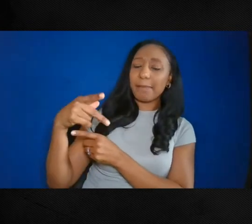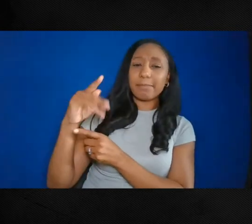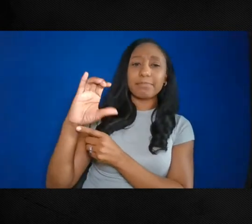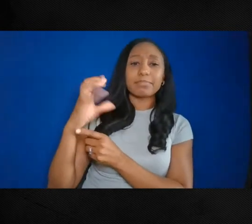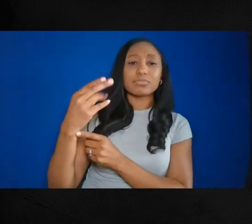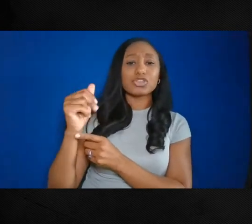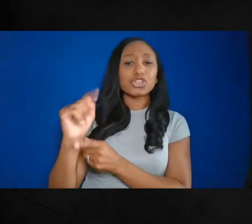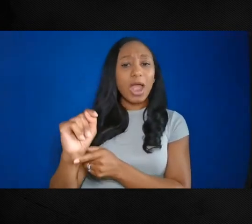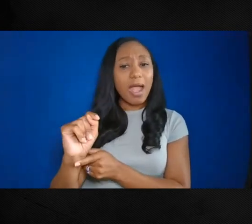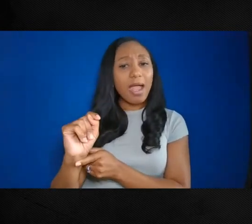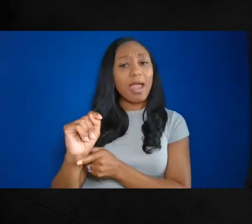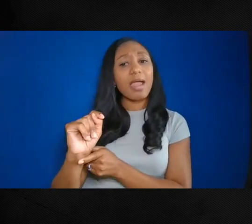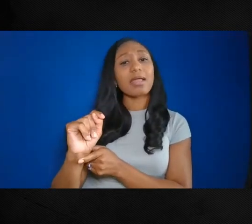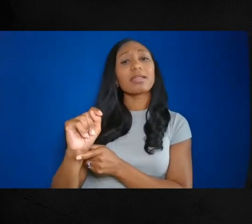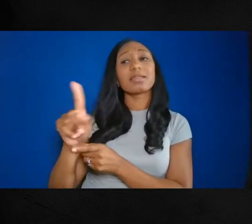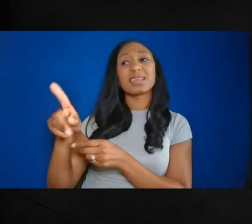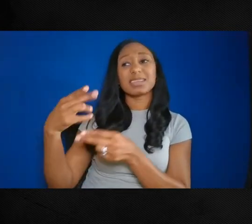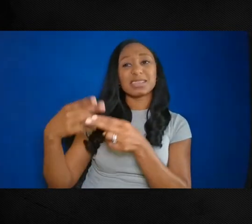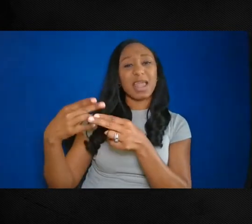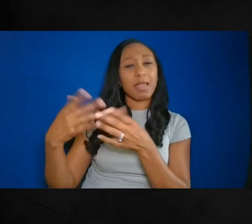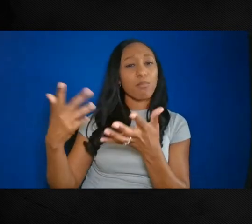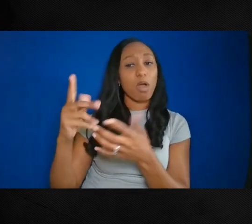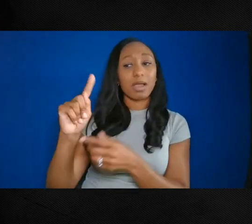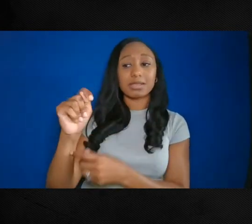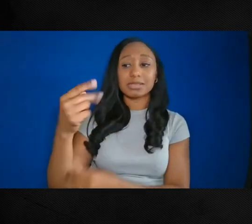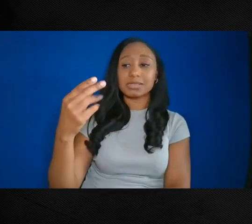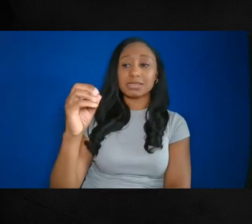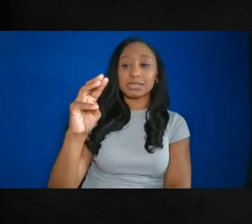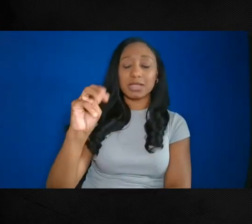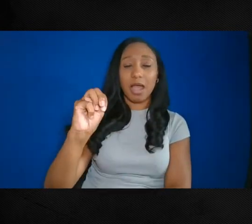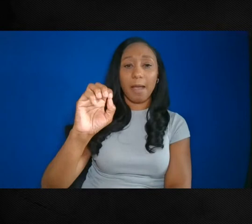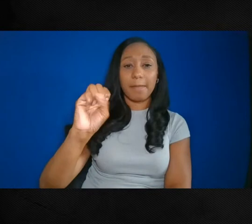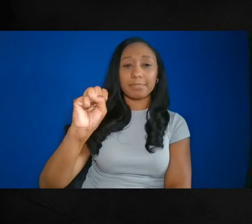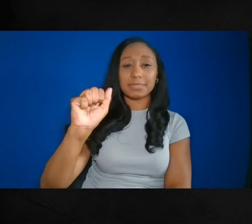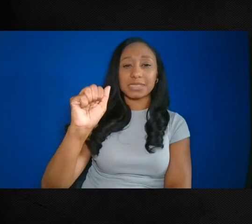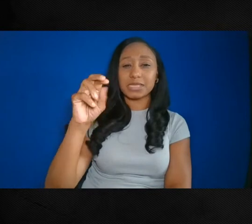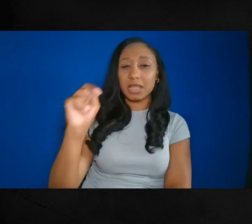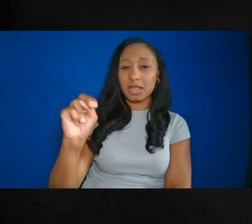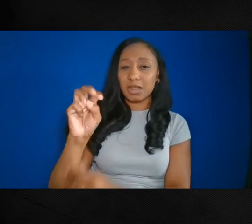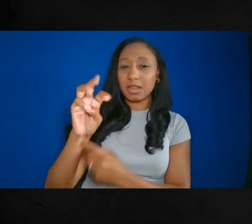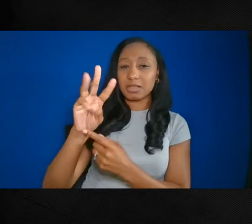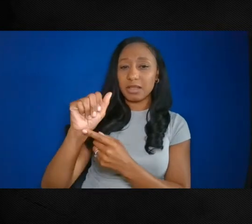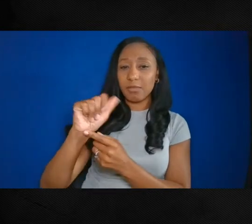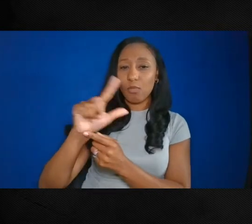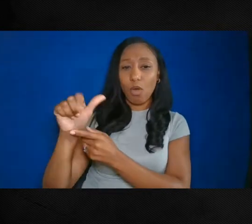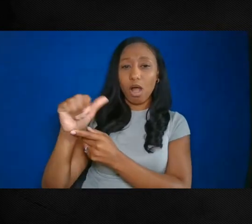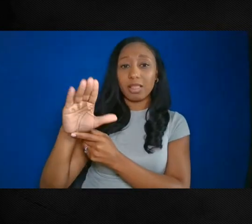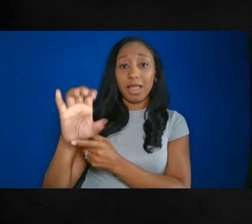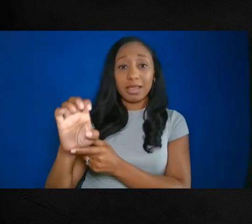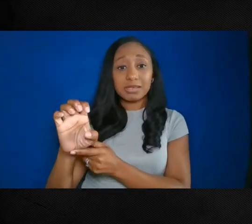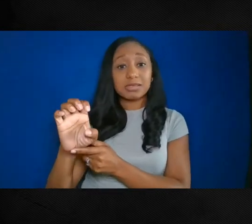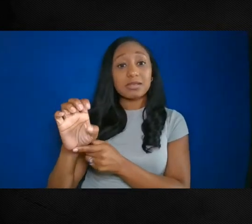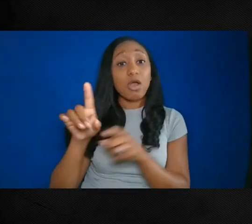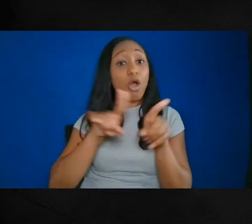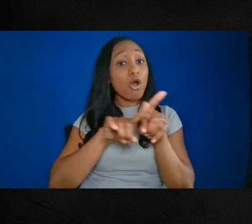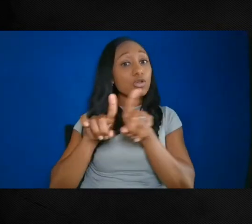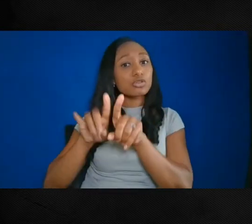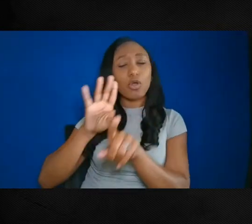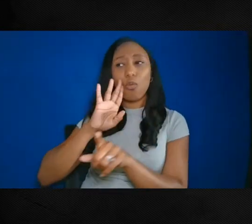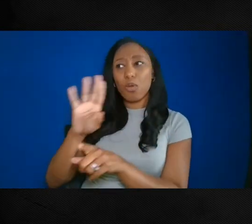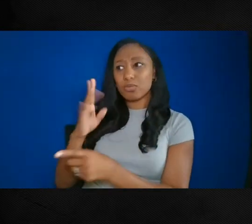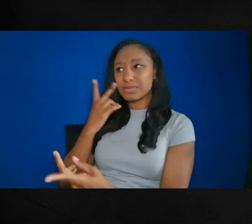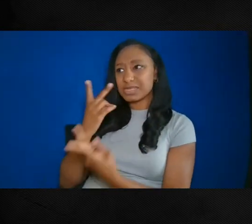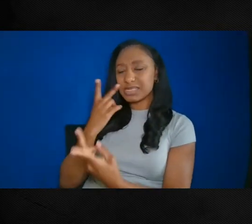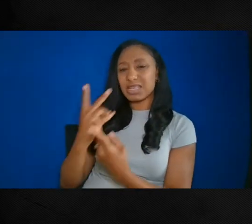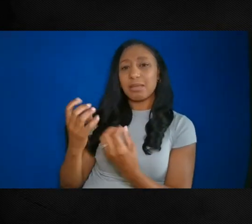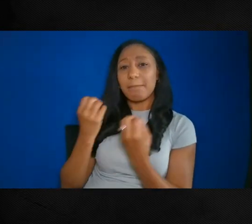skipper Thompson Wallace and his family. We also discovered that black owned oyster boats were rare in the